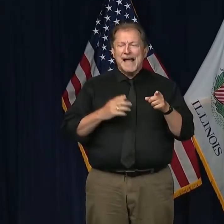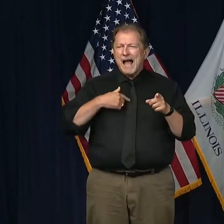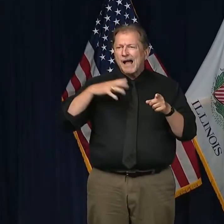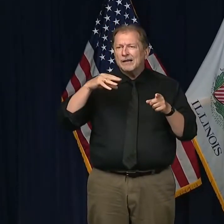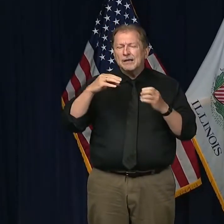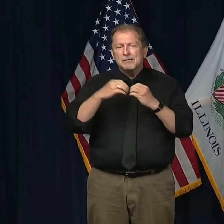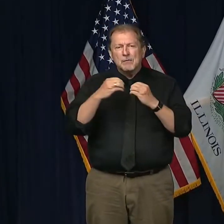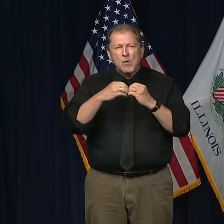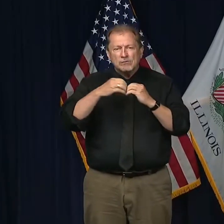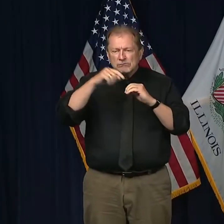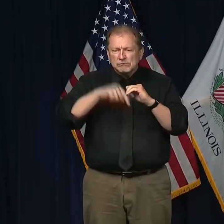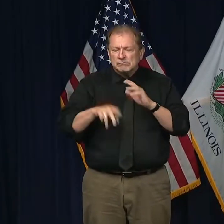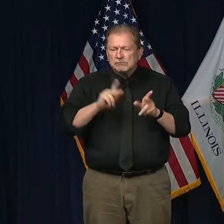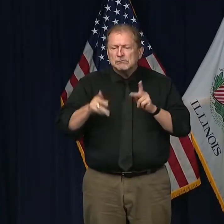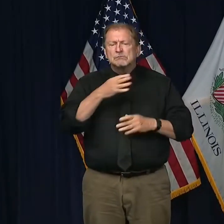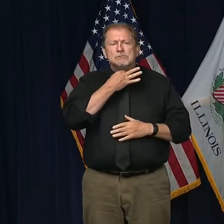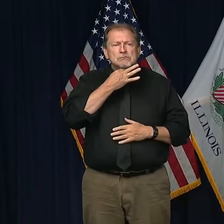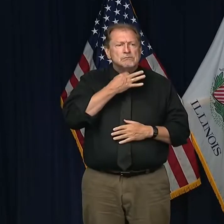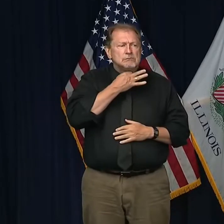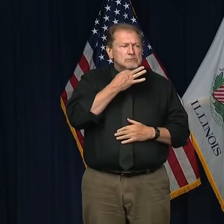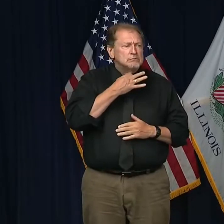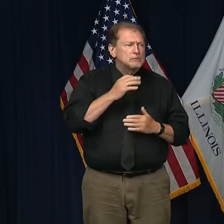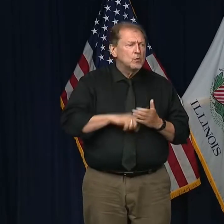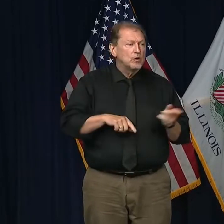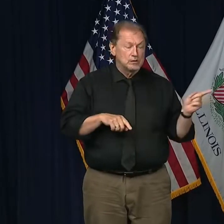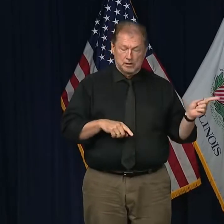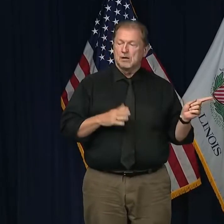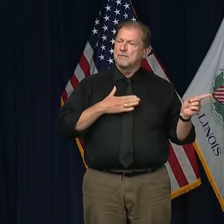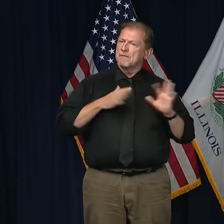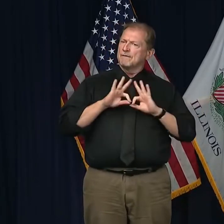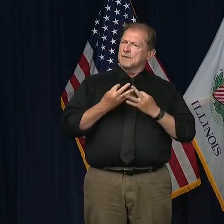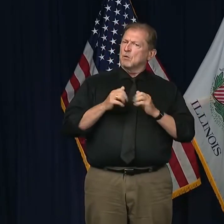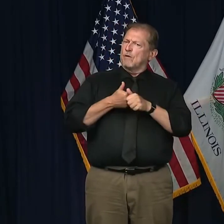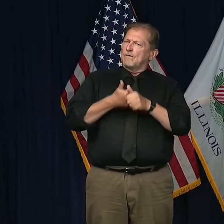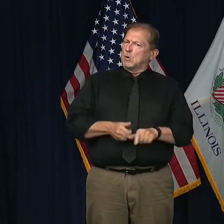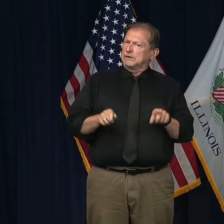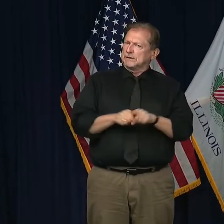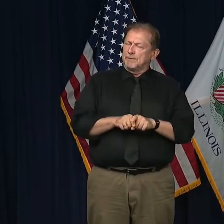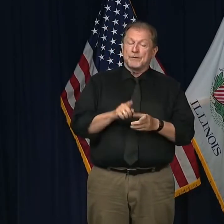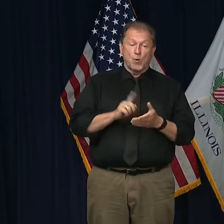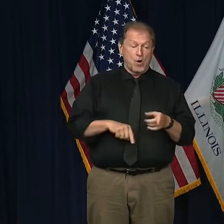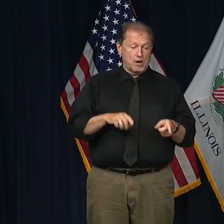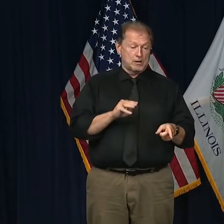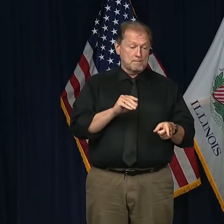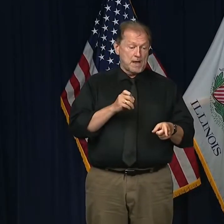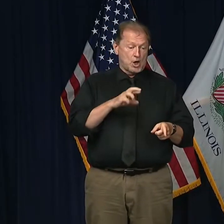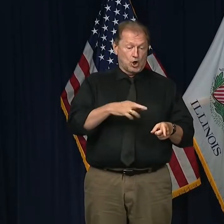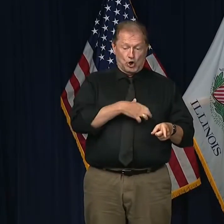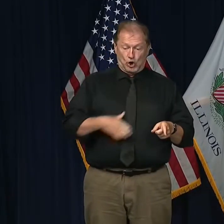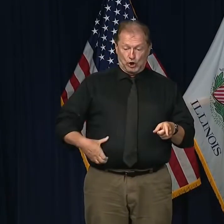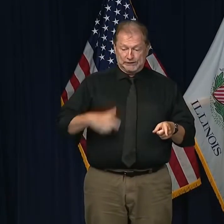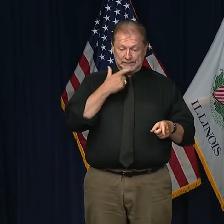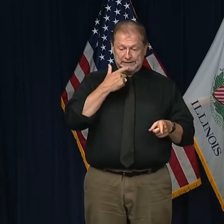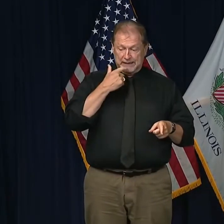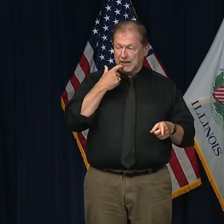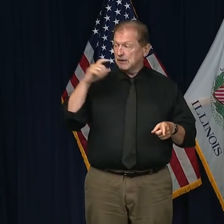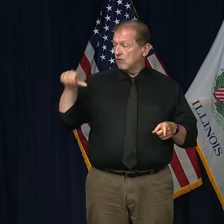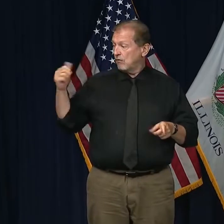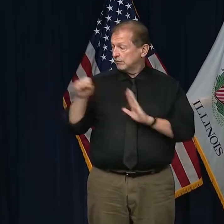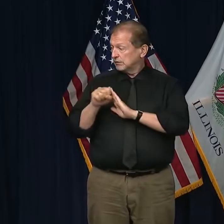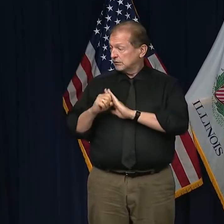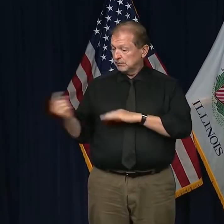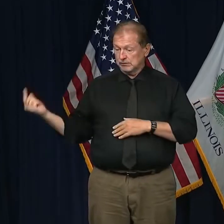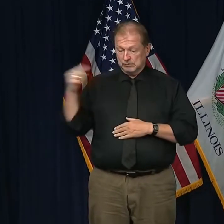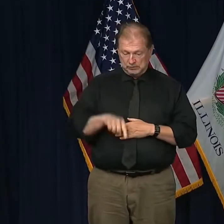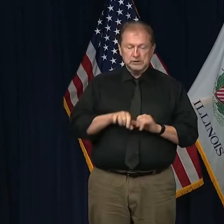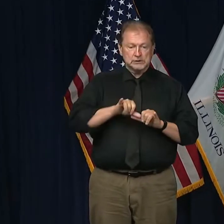I mean, folks want to know. Yes. I and my family will follow the rules that have been set out by the mayor for people who live in the city of Chicago. Governor, let's talk